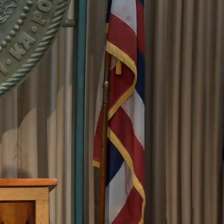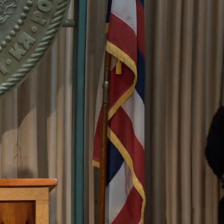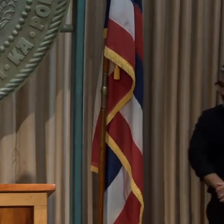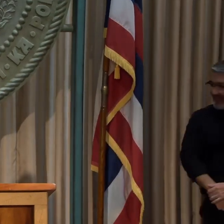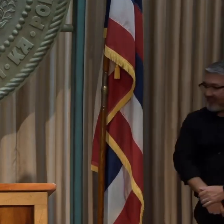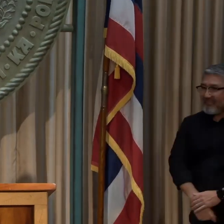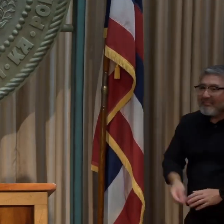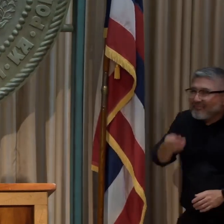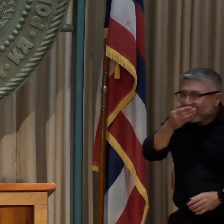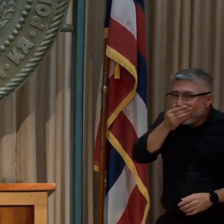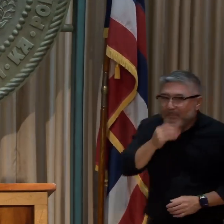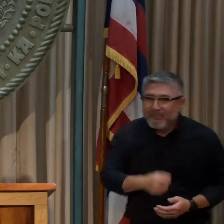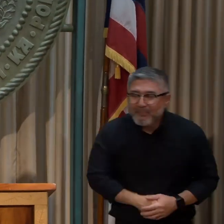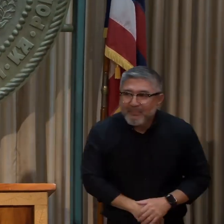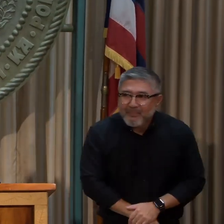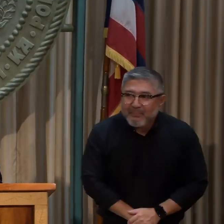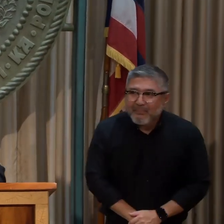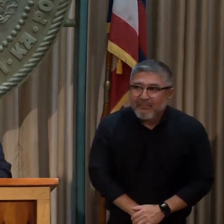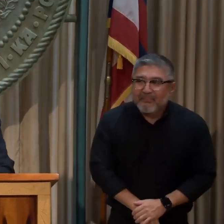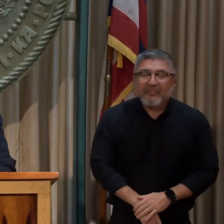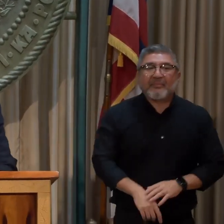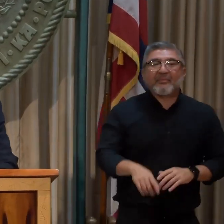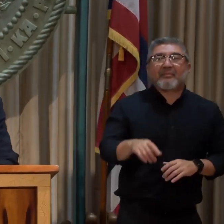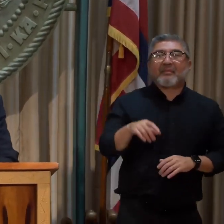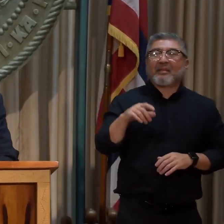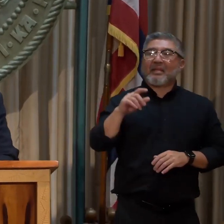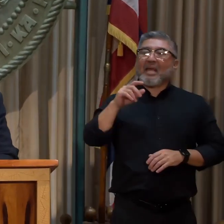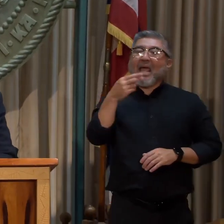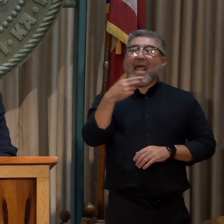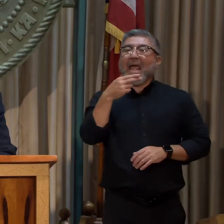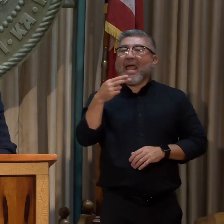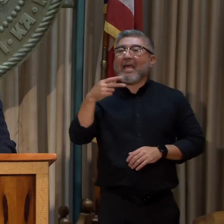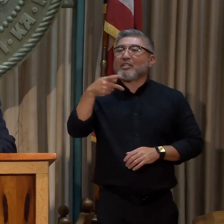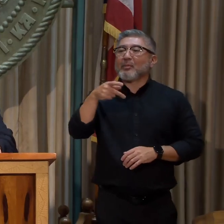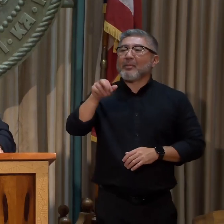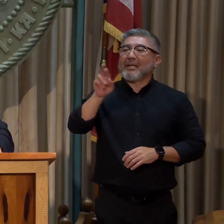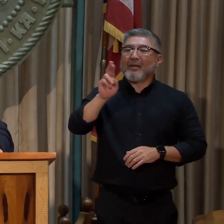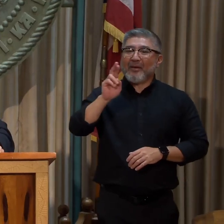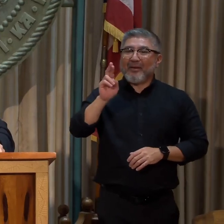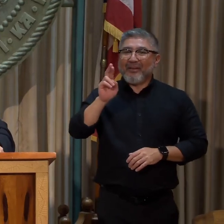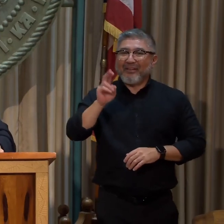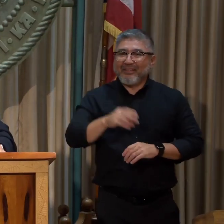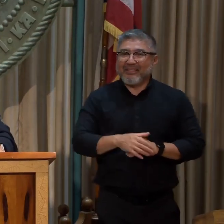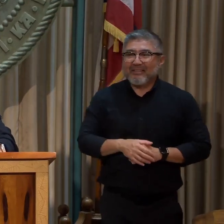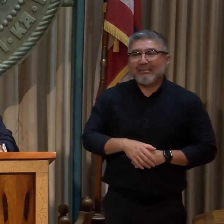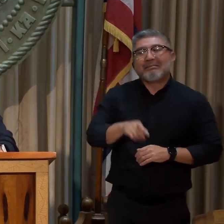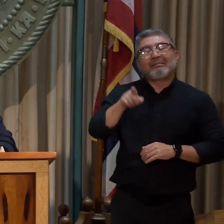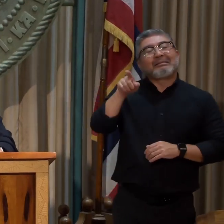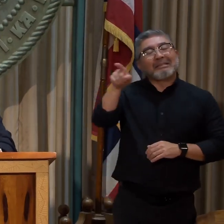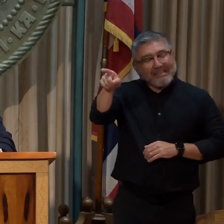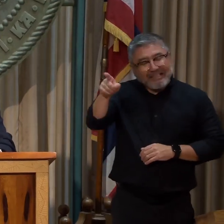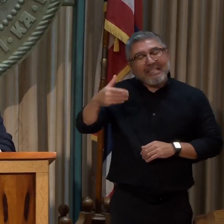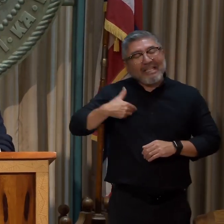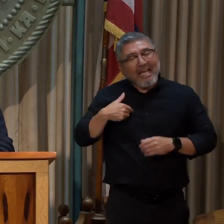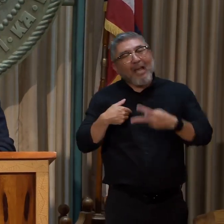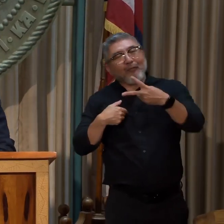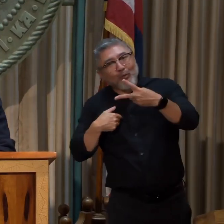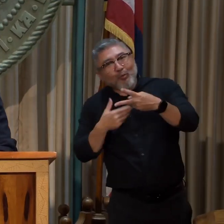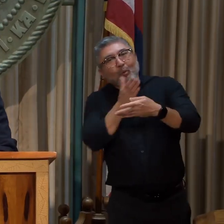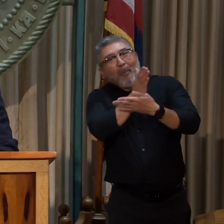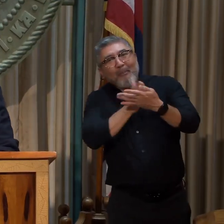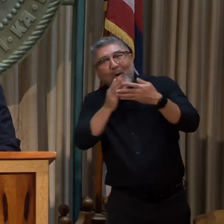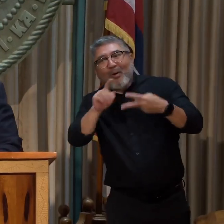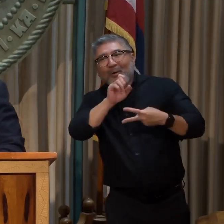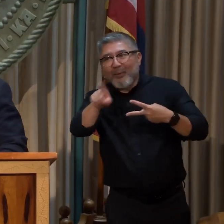Our next question comes from Savannah from HPR similar to Daryl. She loves her two-fer questions too. And this is for